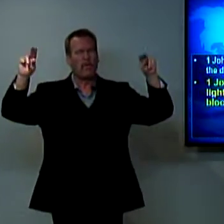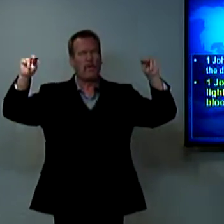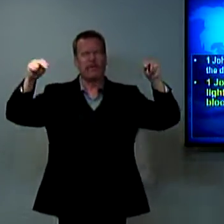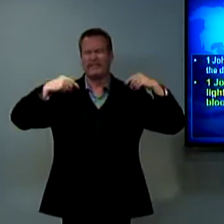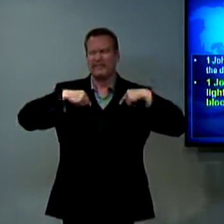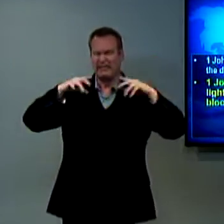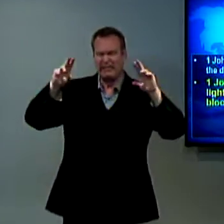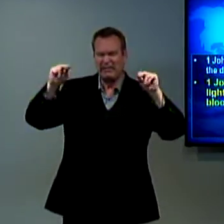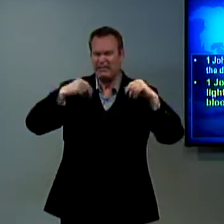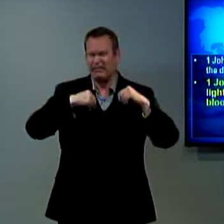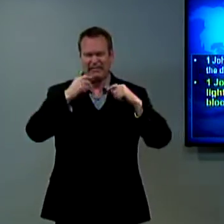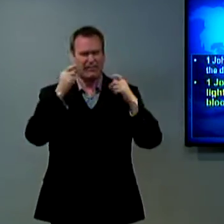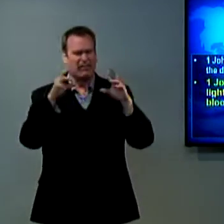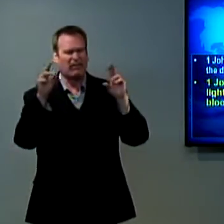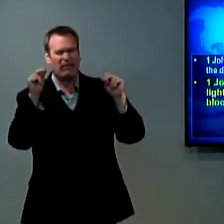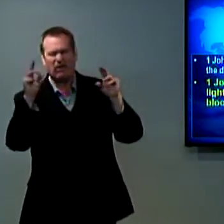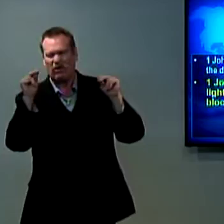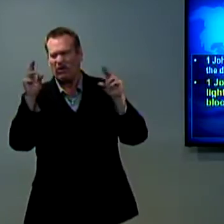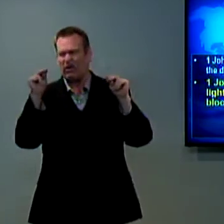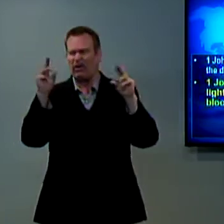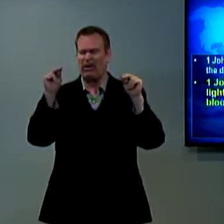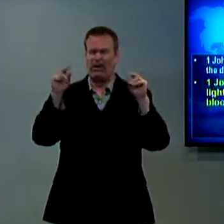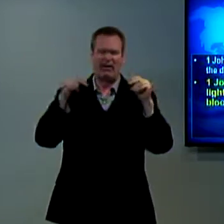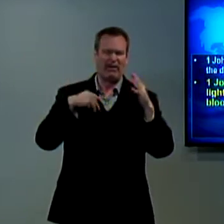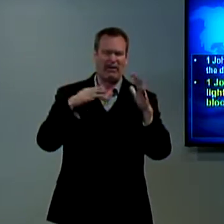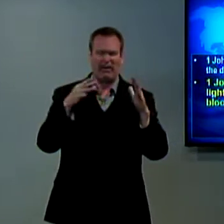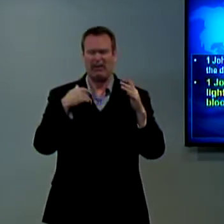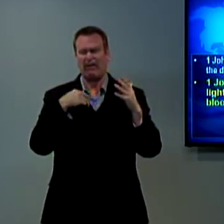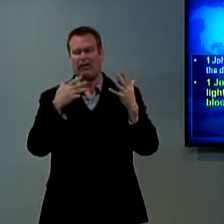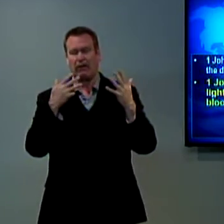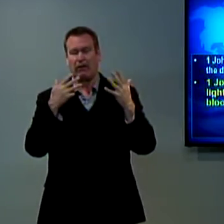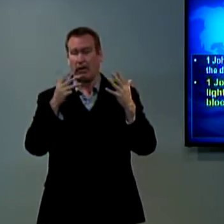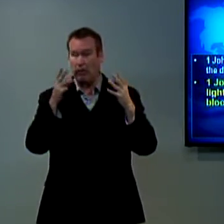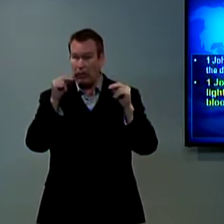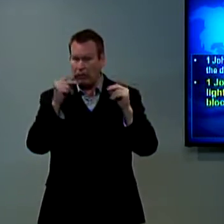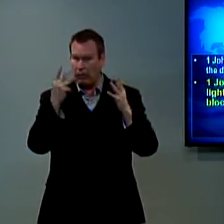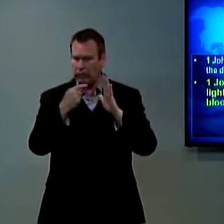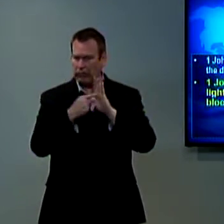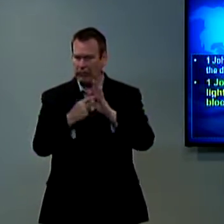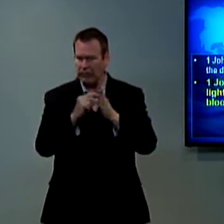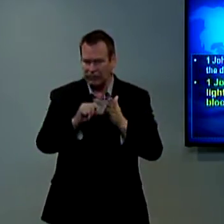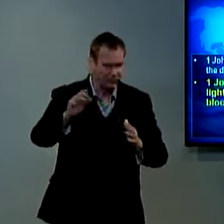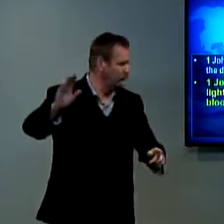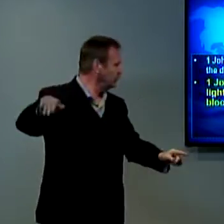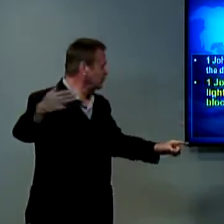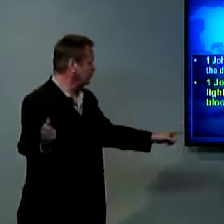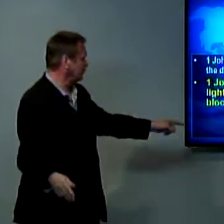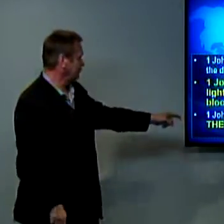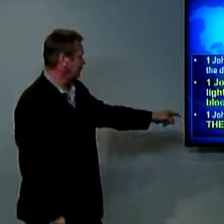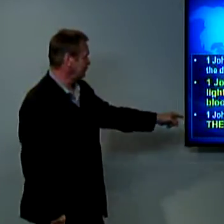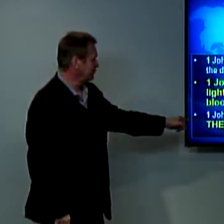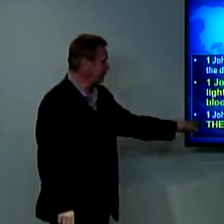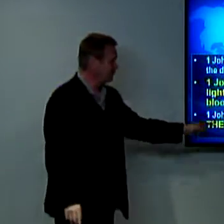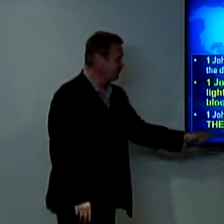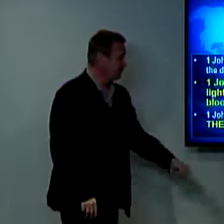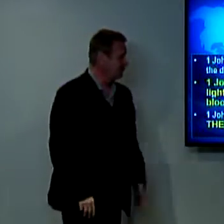If a person is really involved in sin, but they say, no, I don't have any sin. Let's see what this verse says.